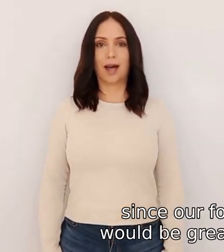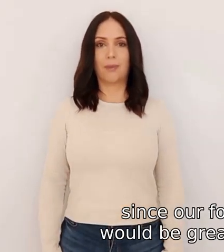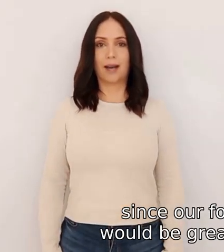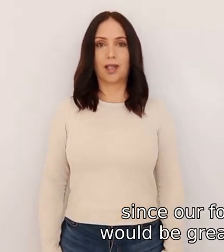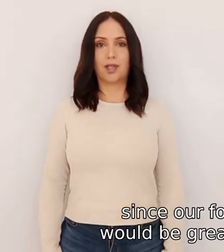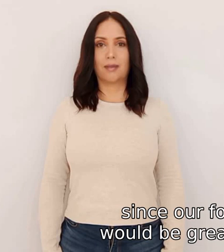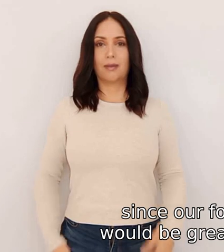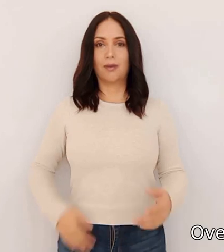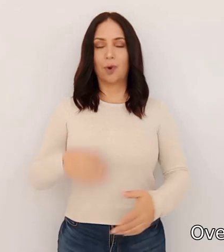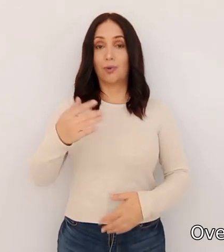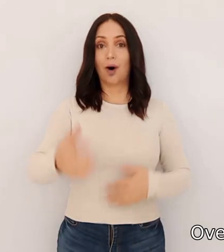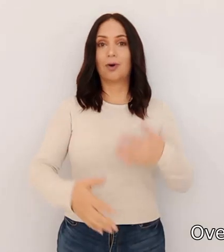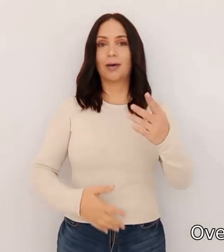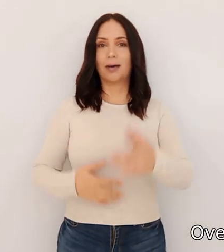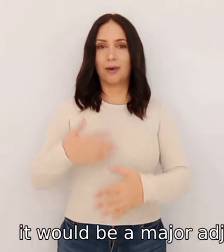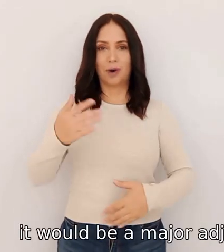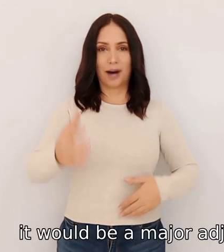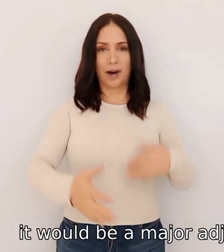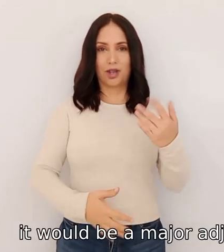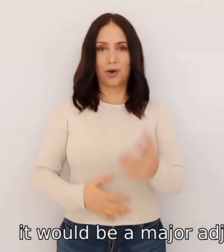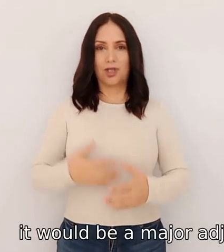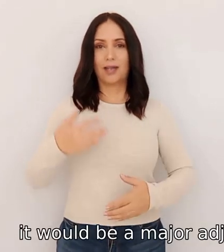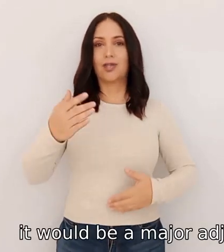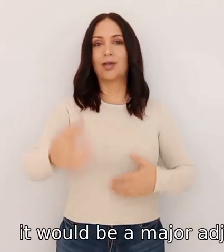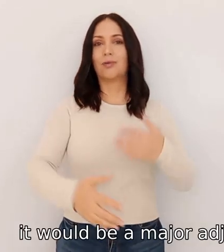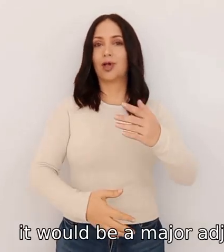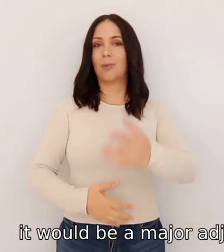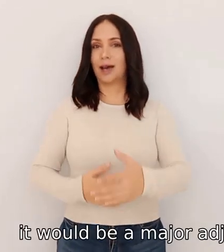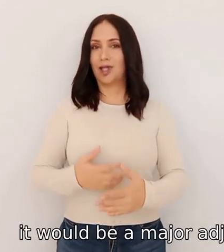impacted overall it would be a major adjustment for humanity